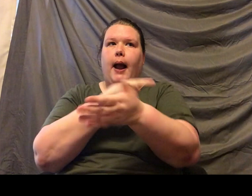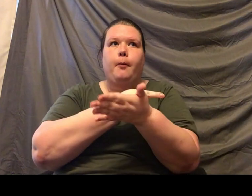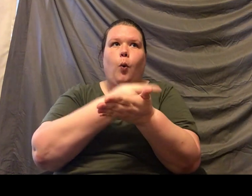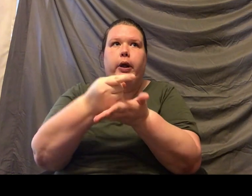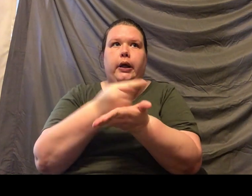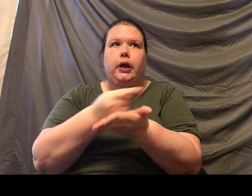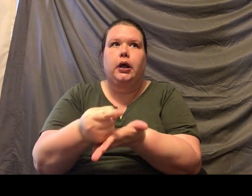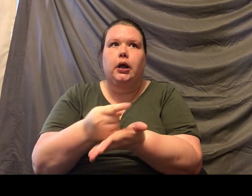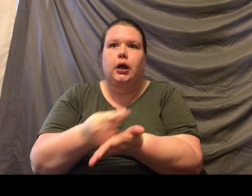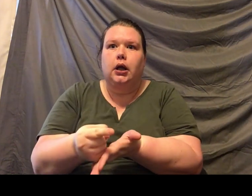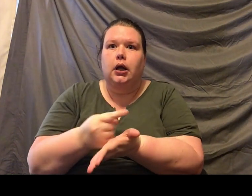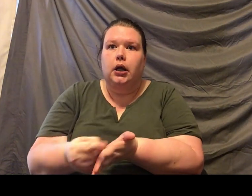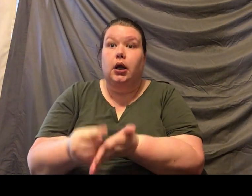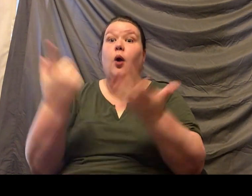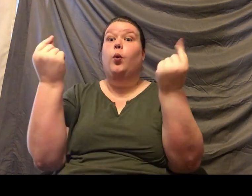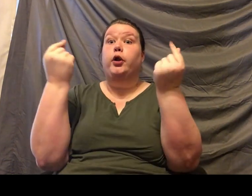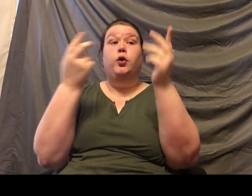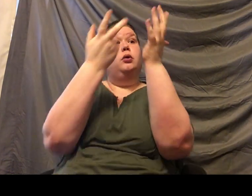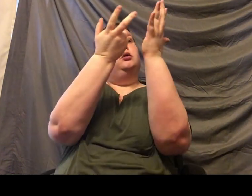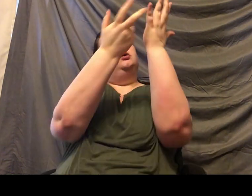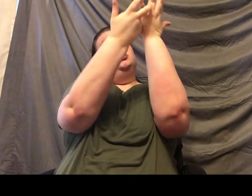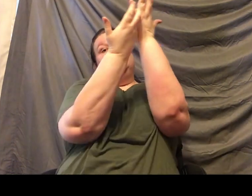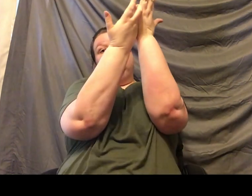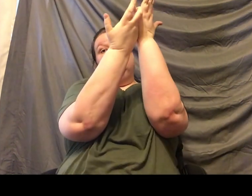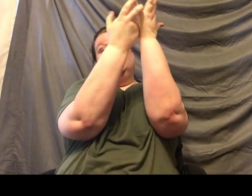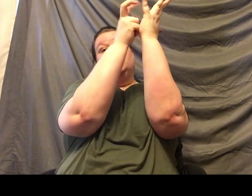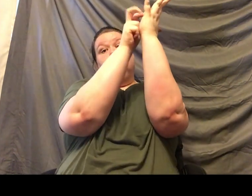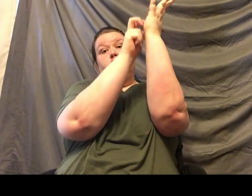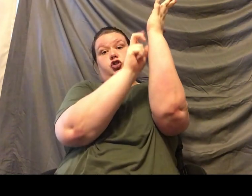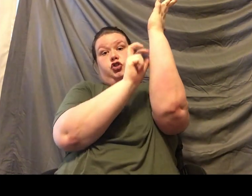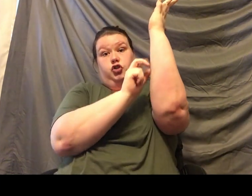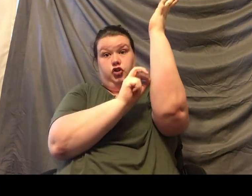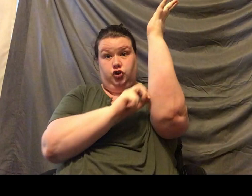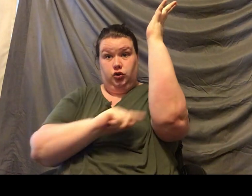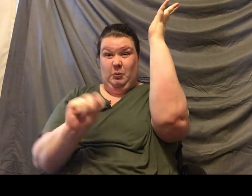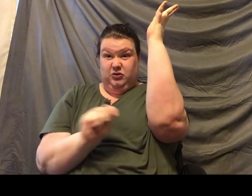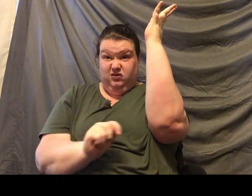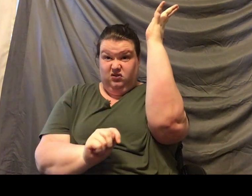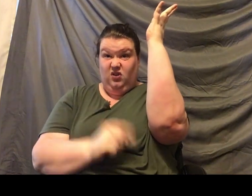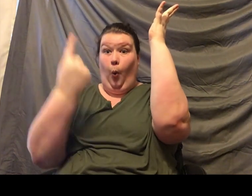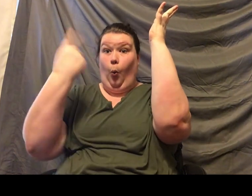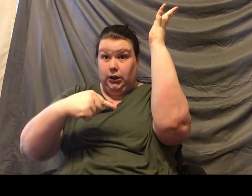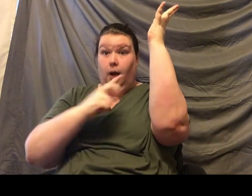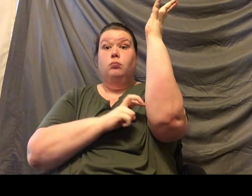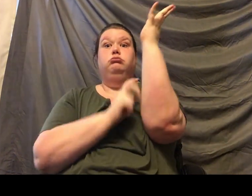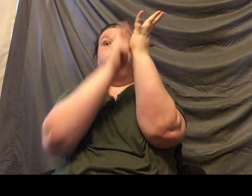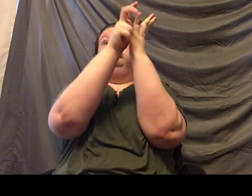base of the tree. They poop and they pee all at once. And then they climb back up to the tree. By doing this, they're not giving away their location of where they're